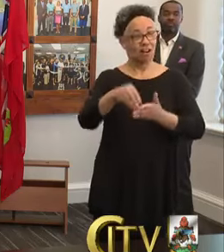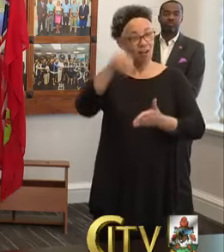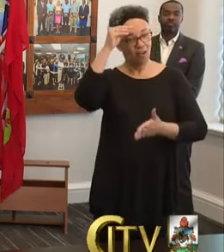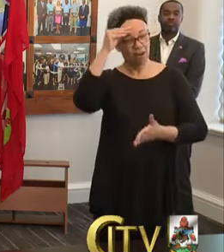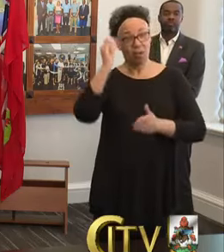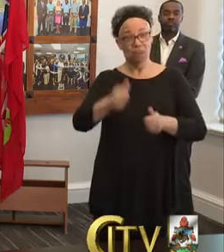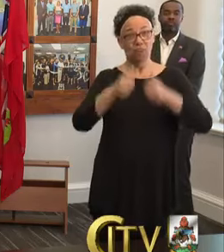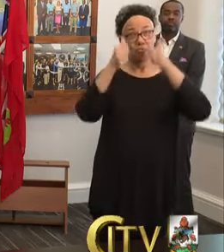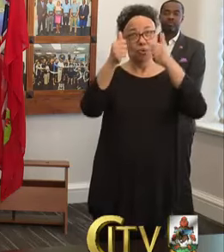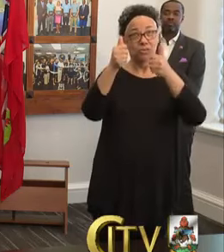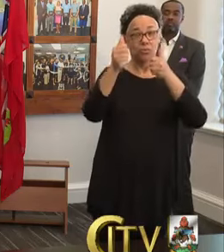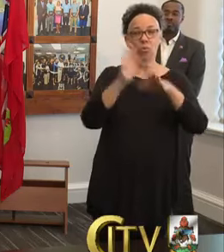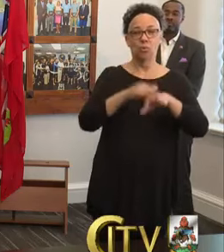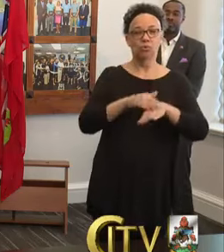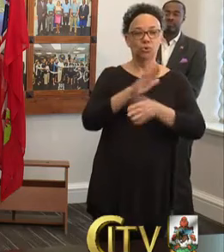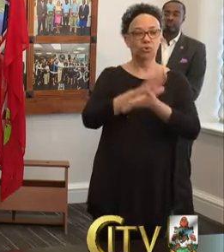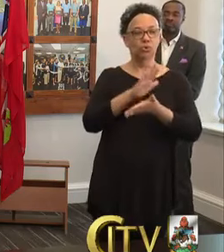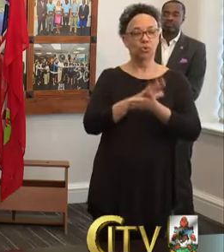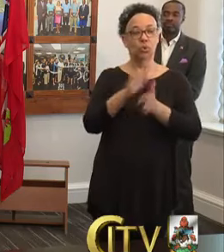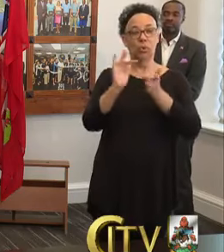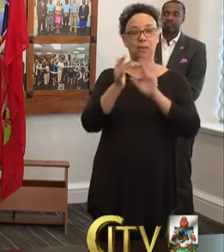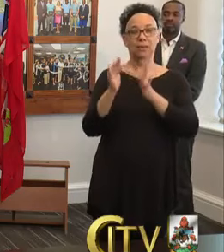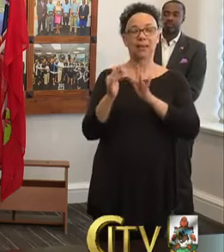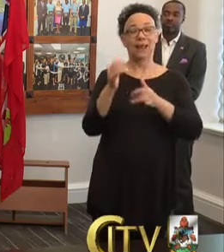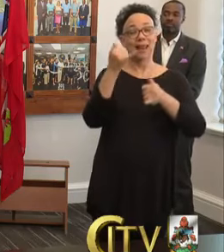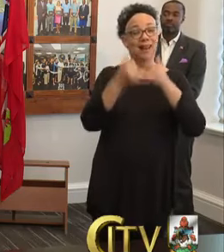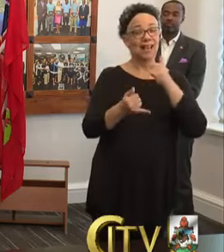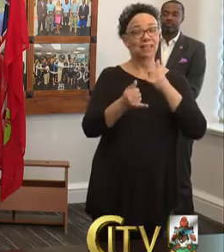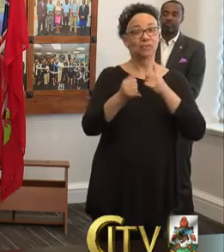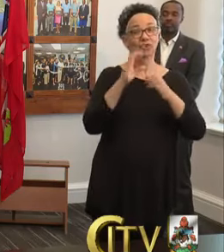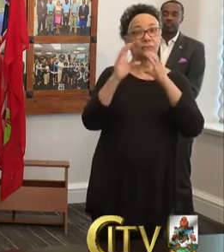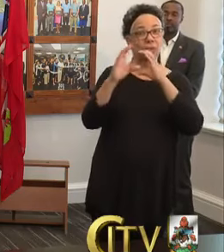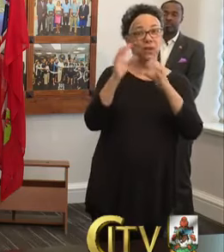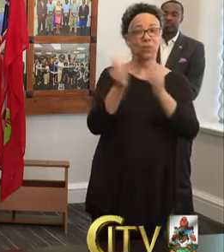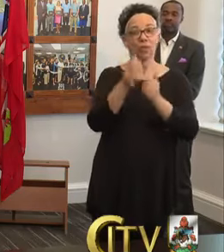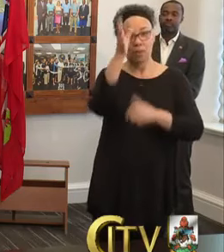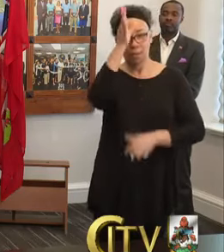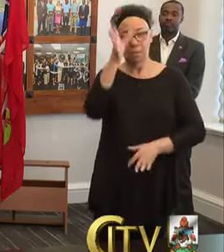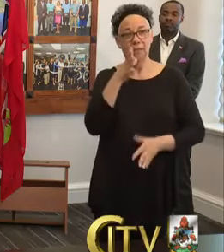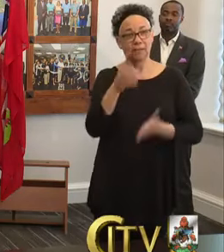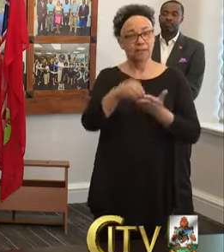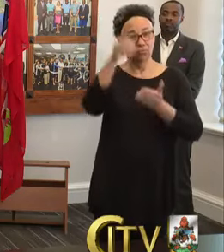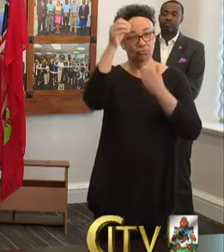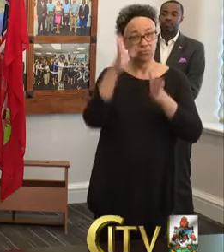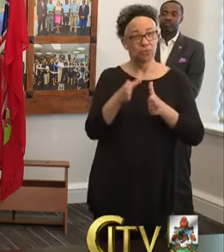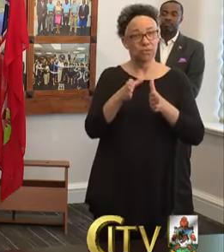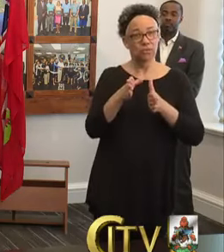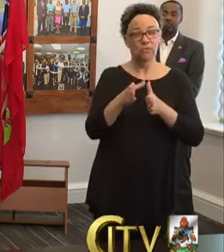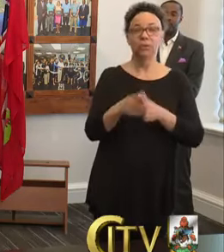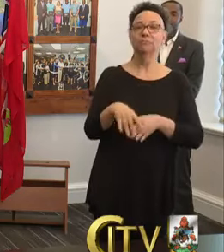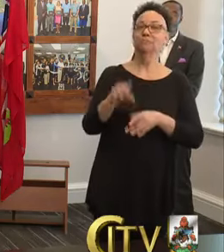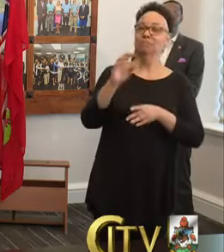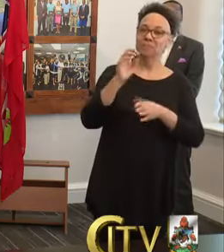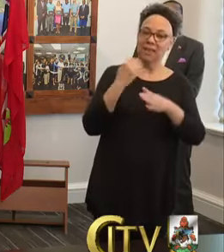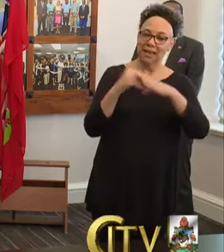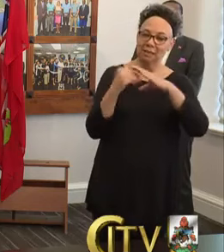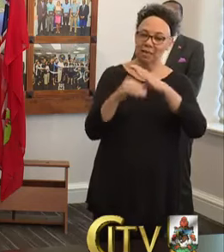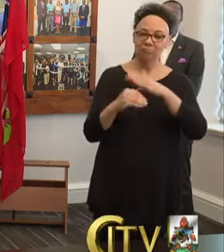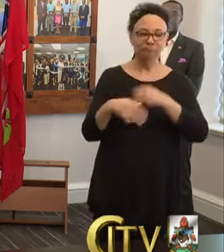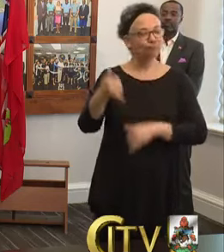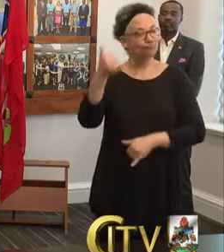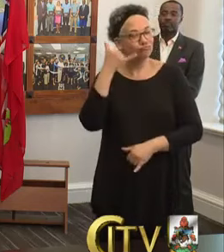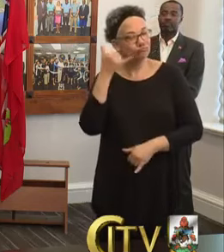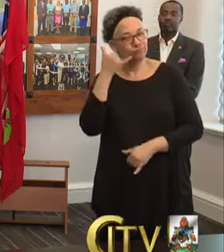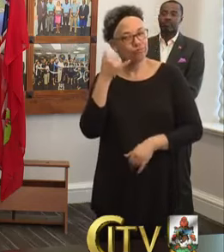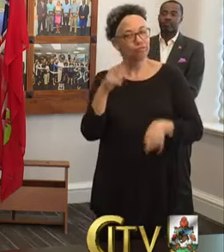and information on school websites. And lastly, communicating with parents and students via email, phone calls, and apps such